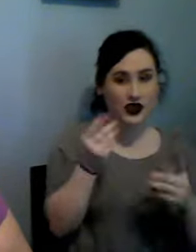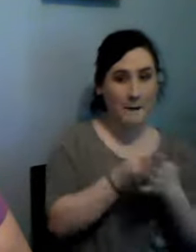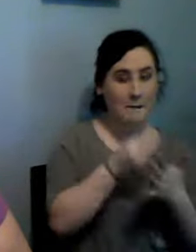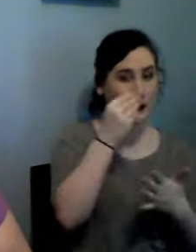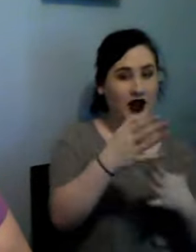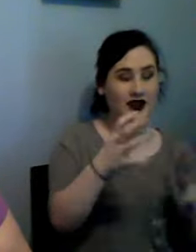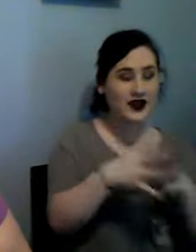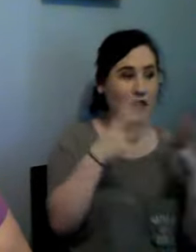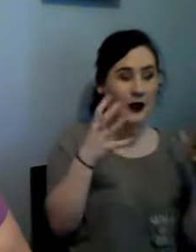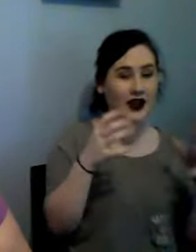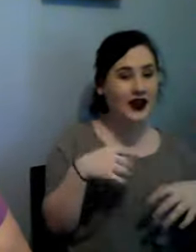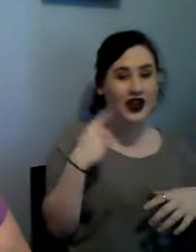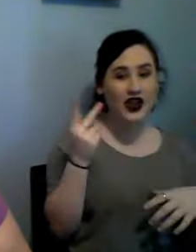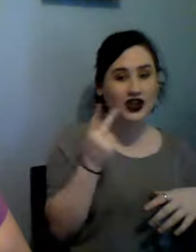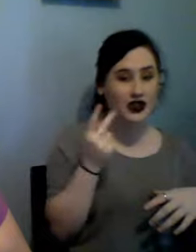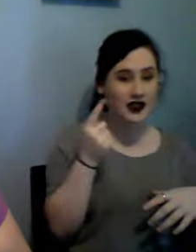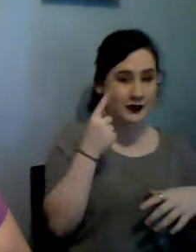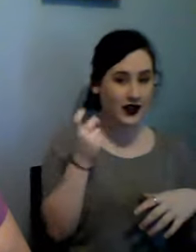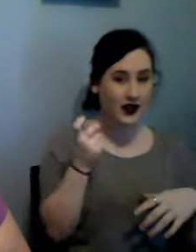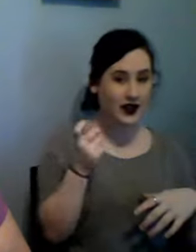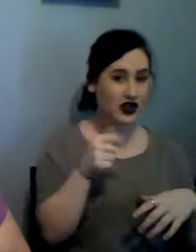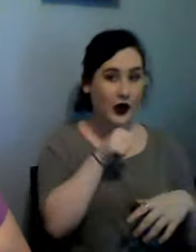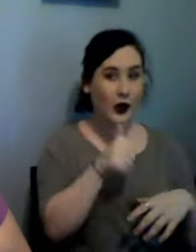just to make ourselves look like we don't need to be in rehab